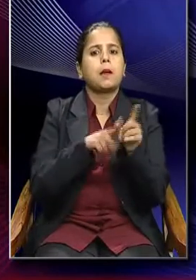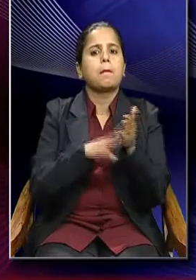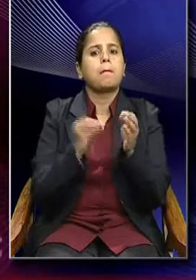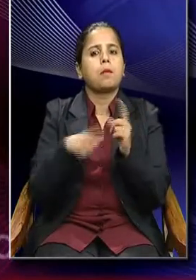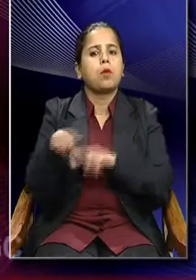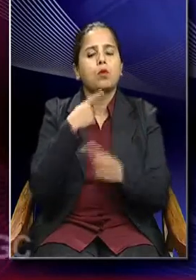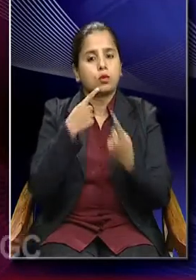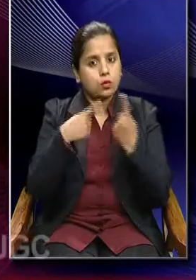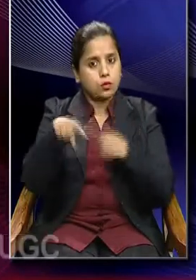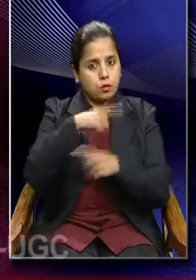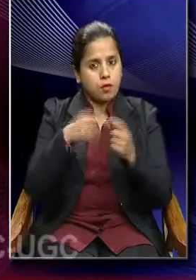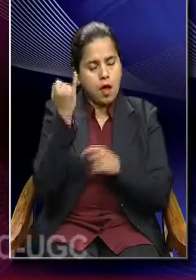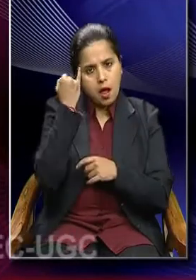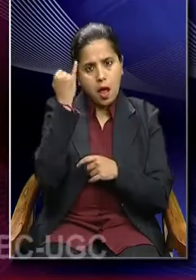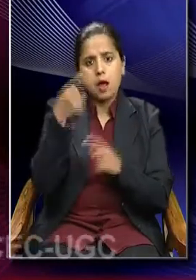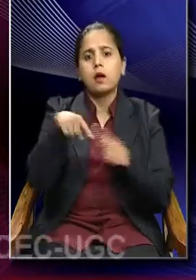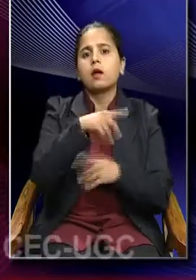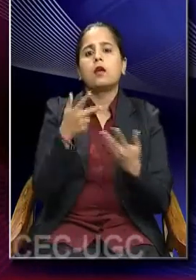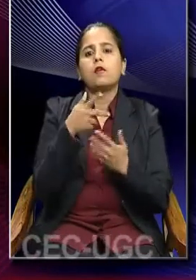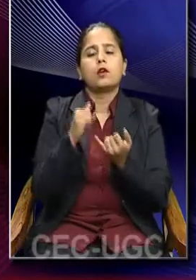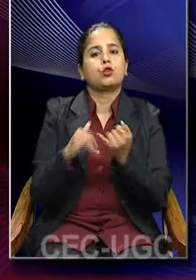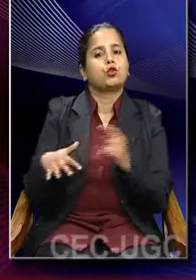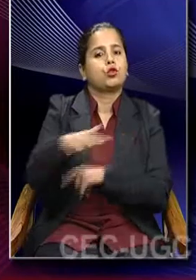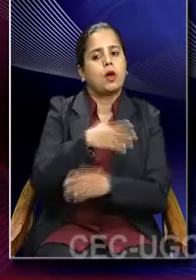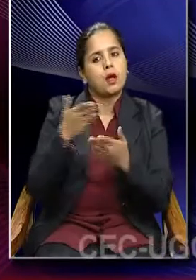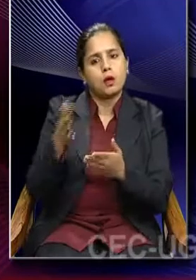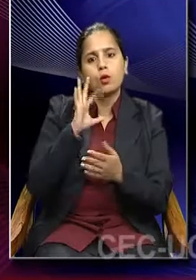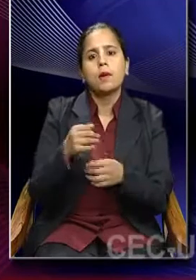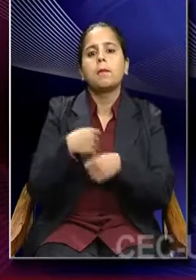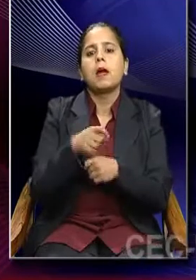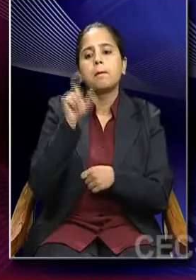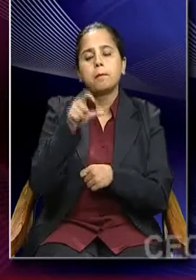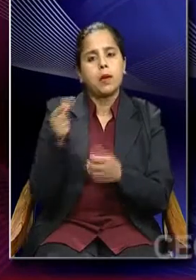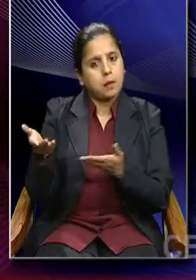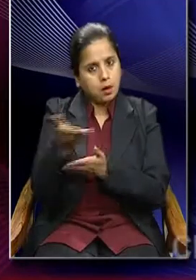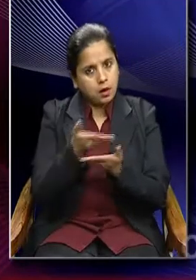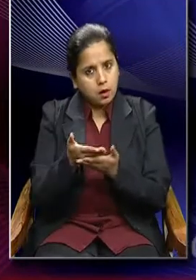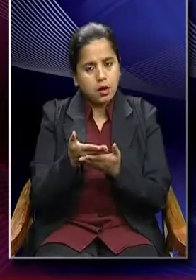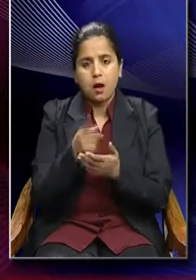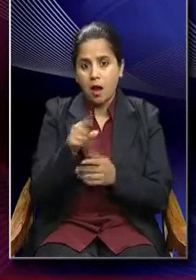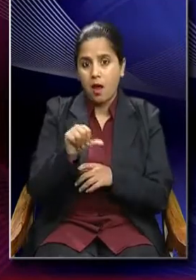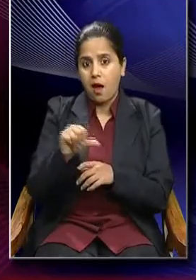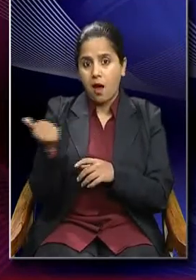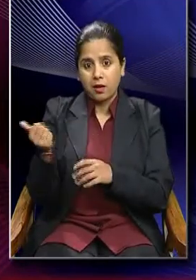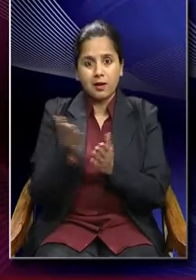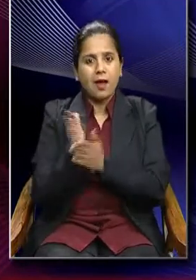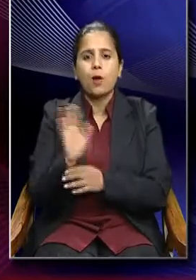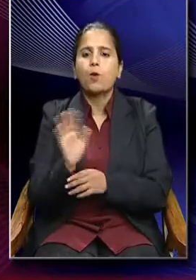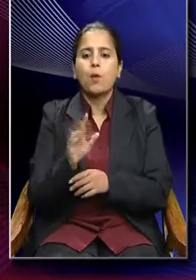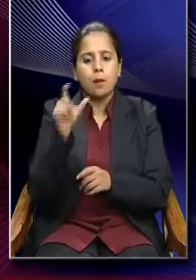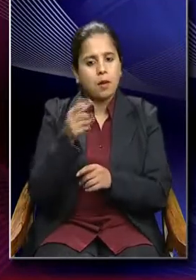and the idea that society is made by people rather than the other way around.